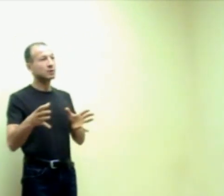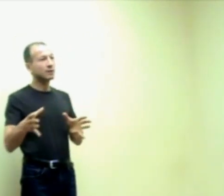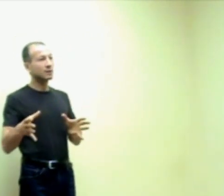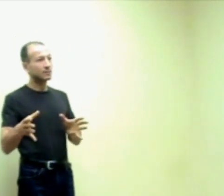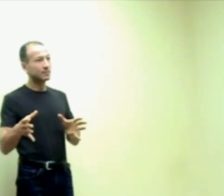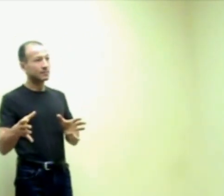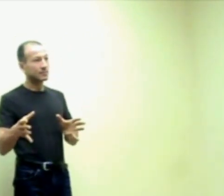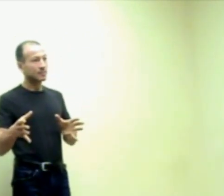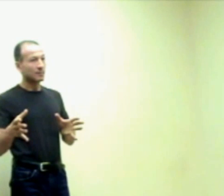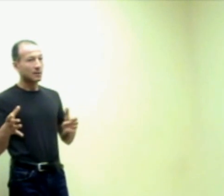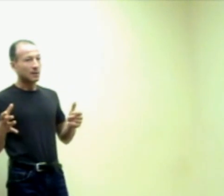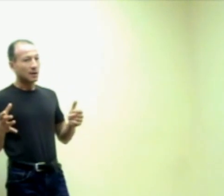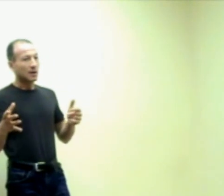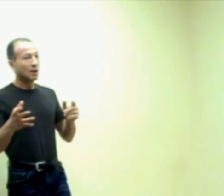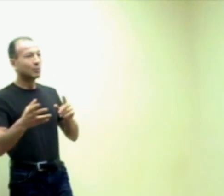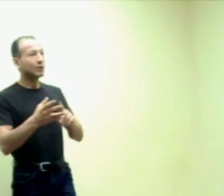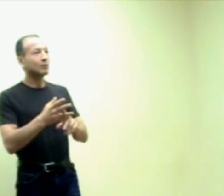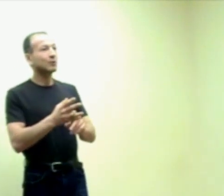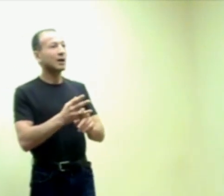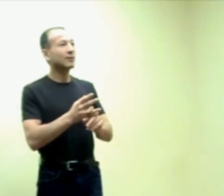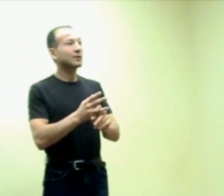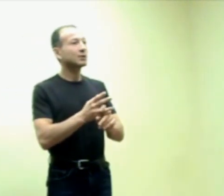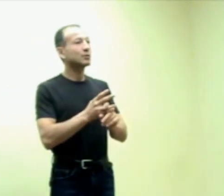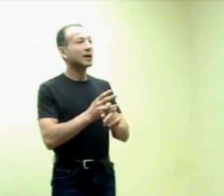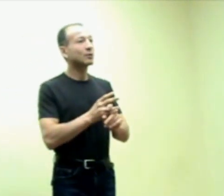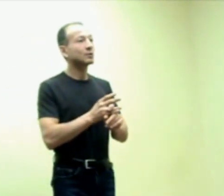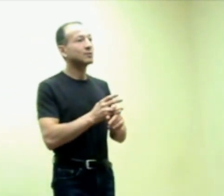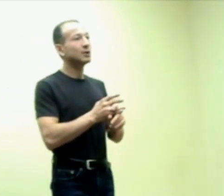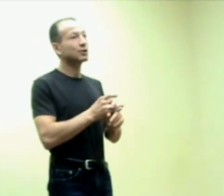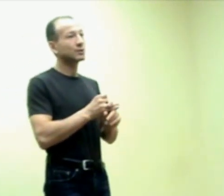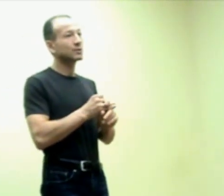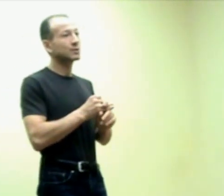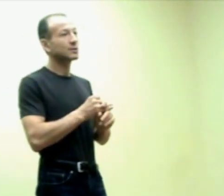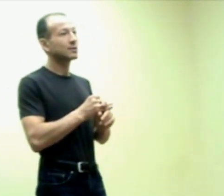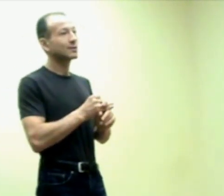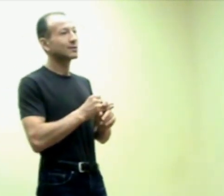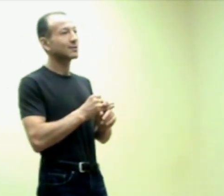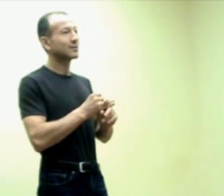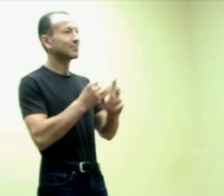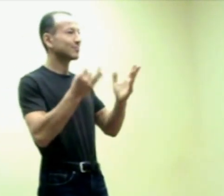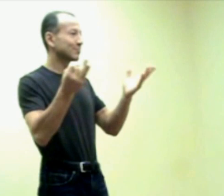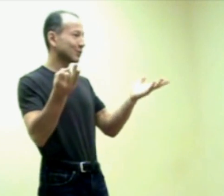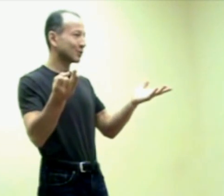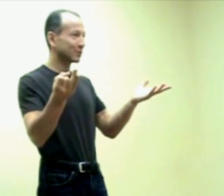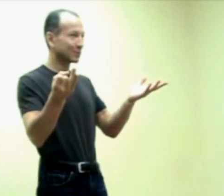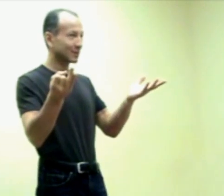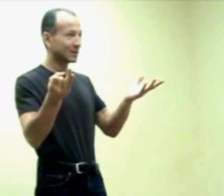is given how many of you have kids who have constipations oh right